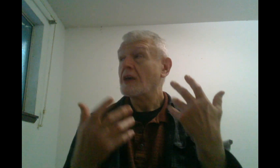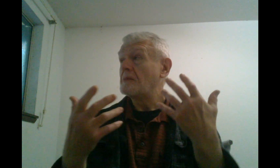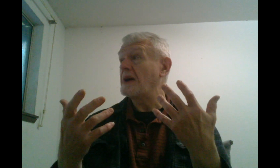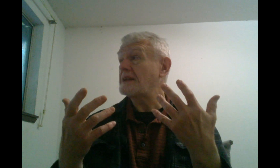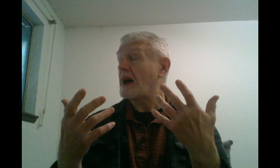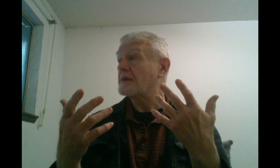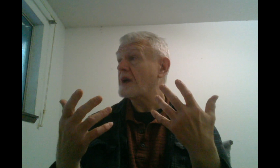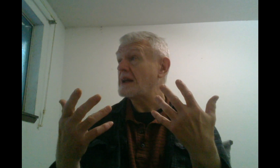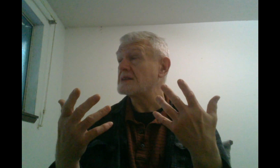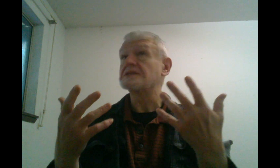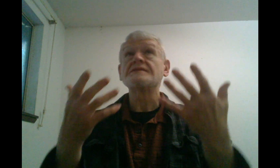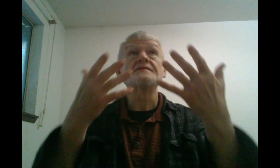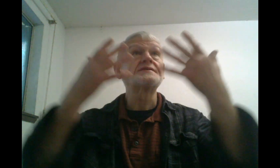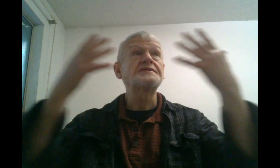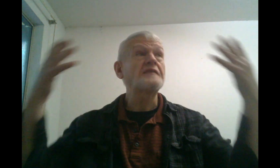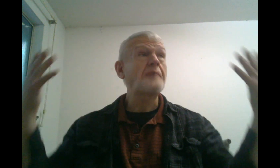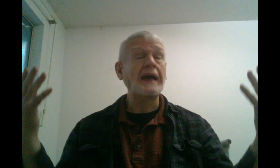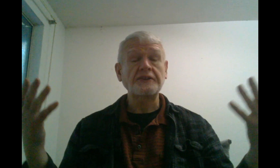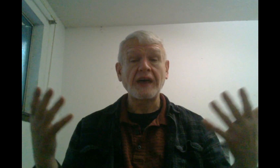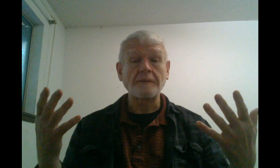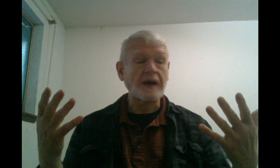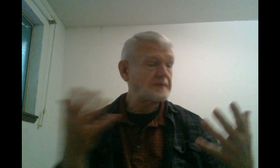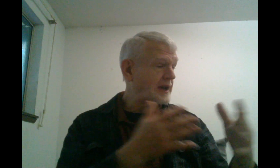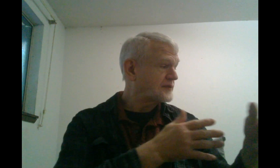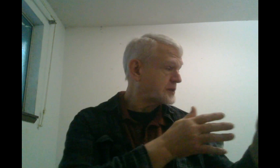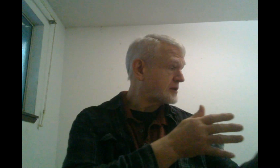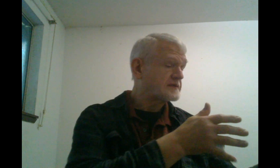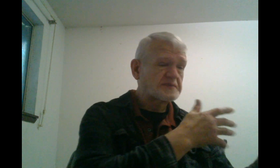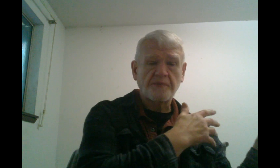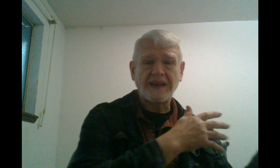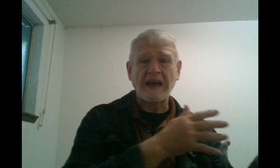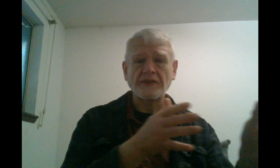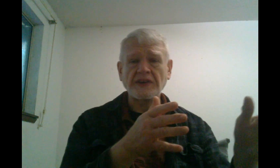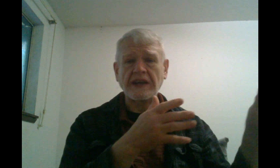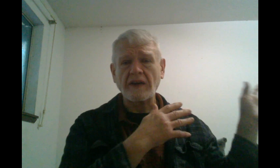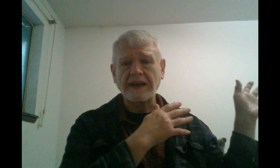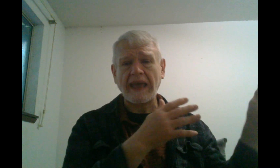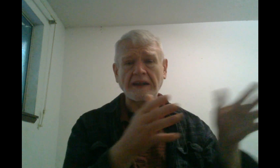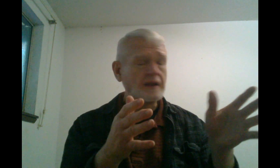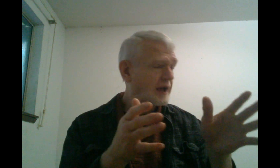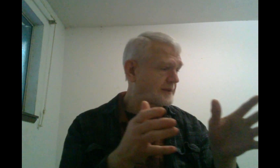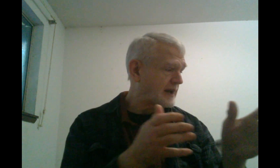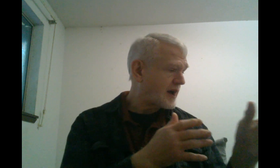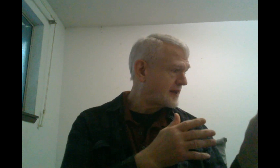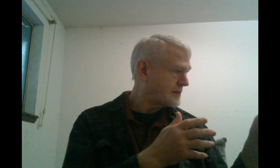But I've got stuff packed up. I mean, I've sort of spread out in here again. I mean, I've got,